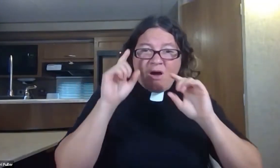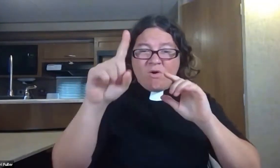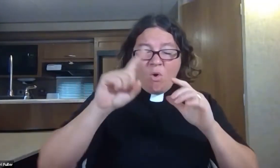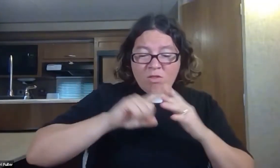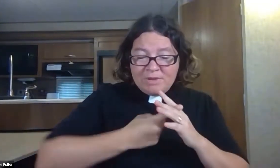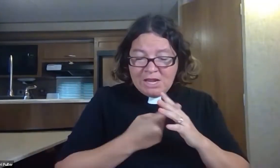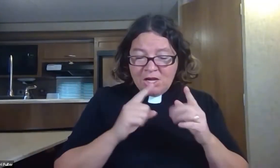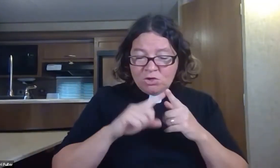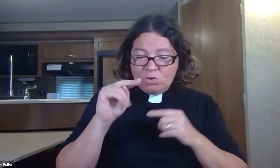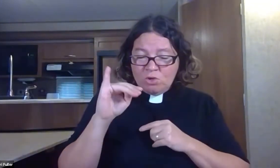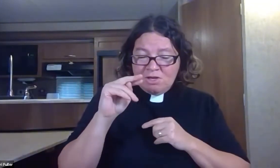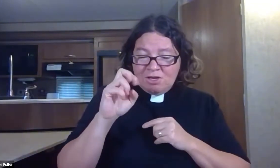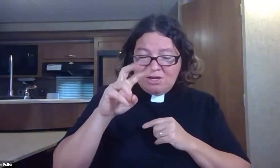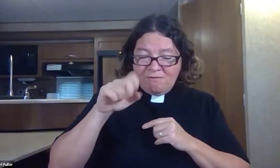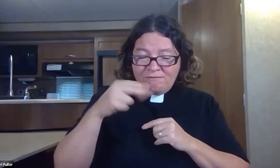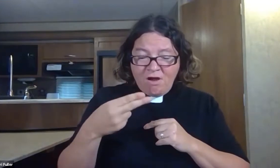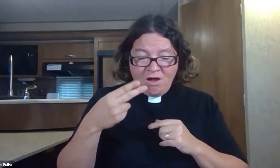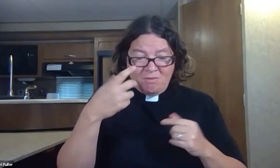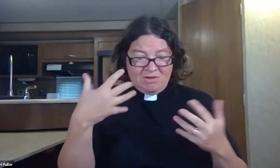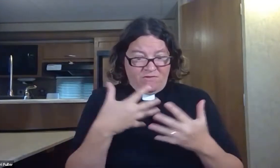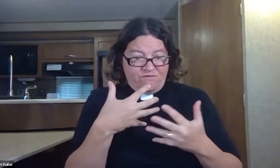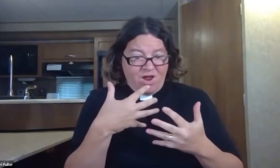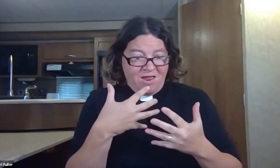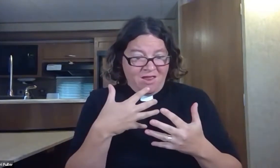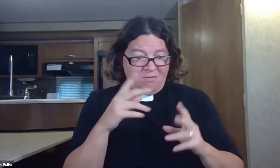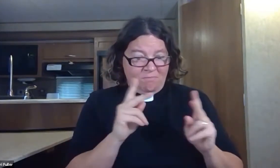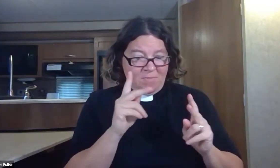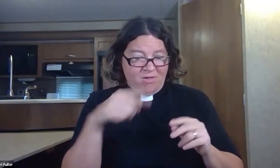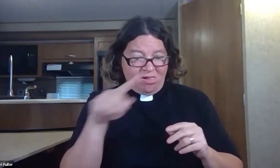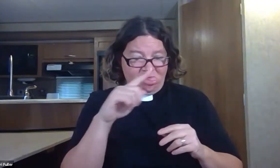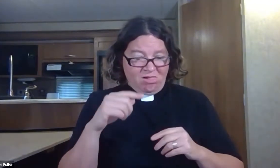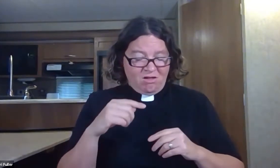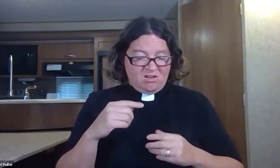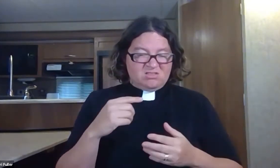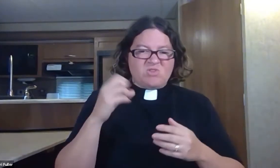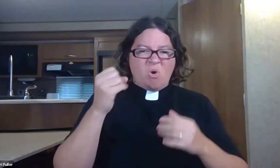Now maybe this was similar to what Jonah experienced when he was first called to go to Nineveh because